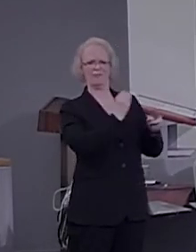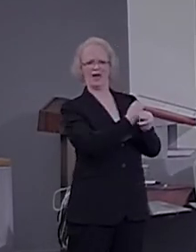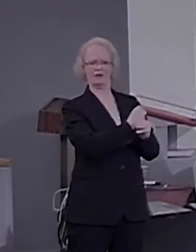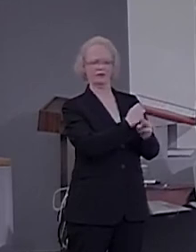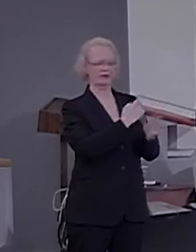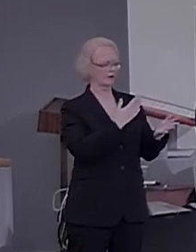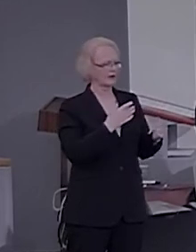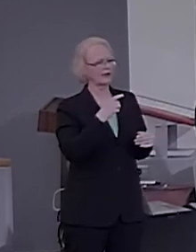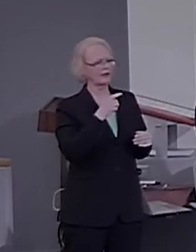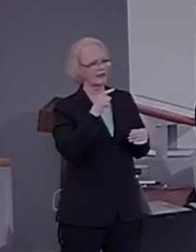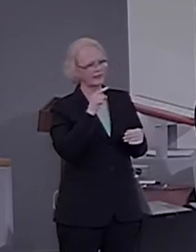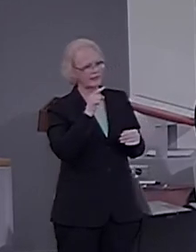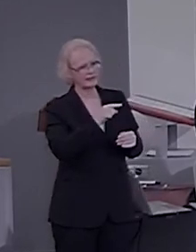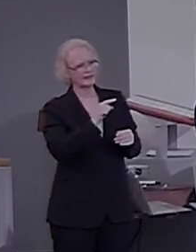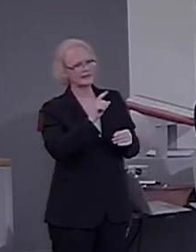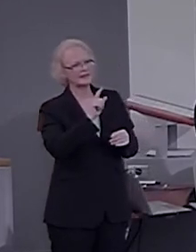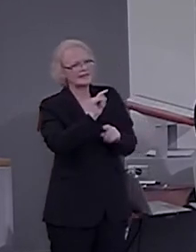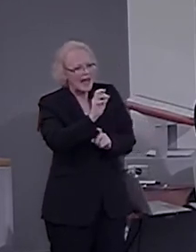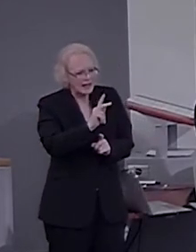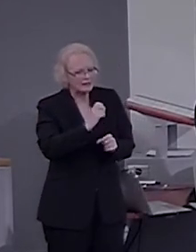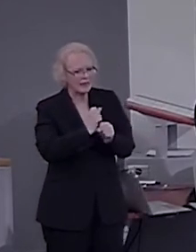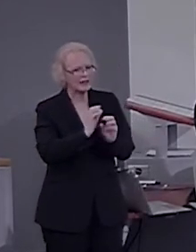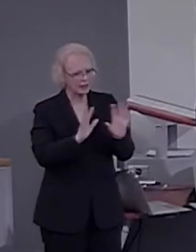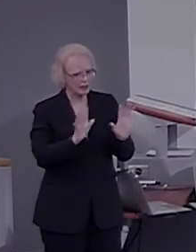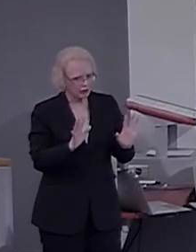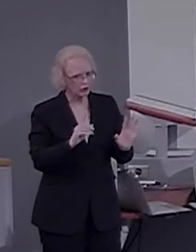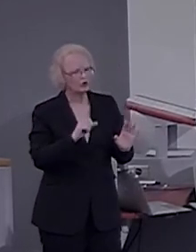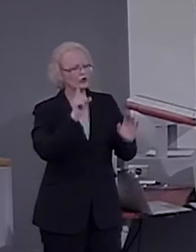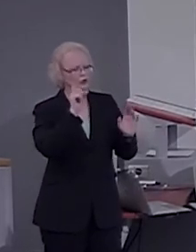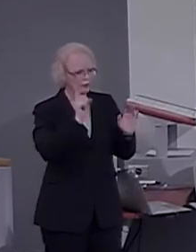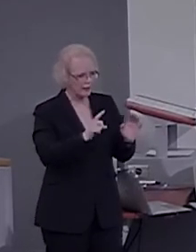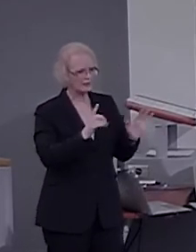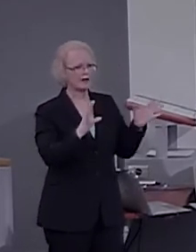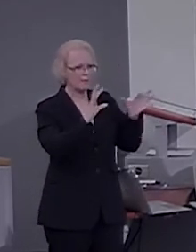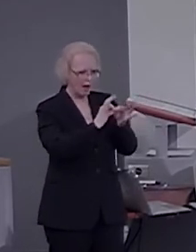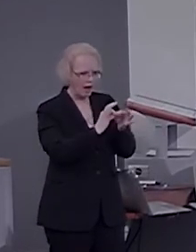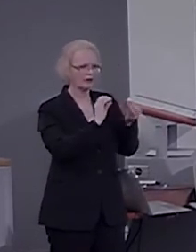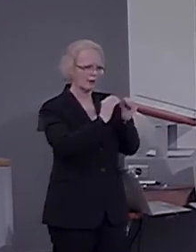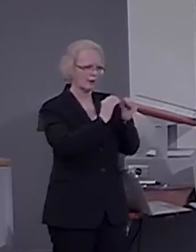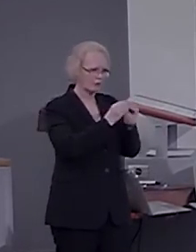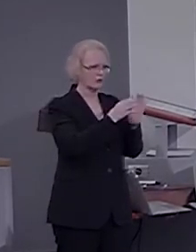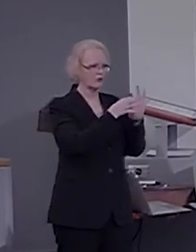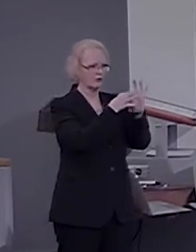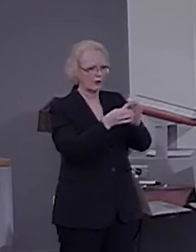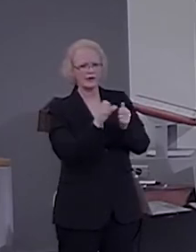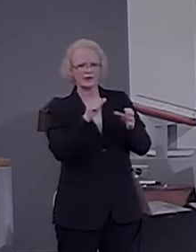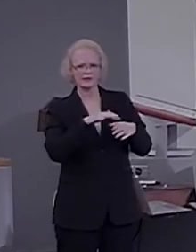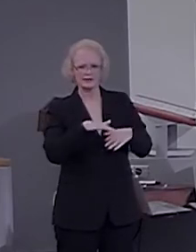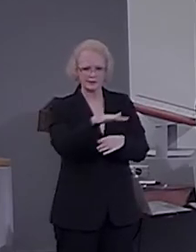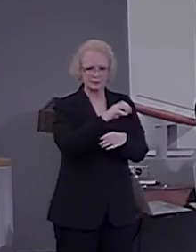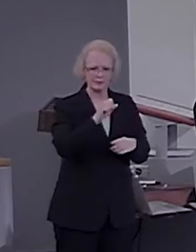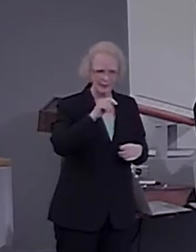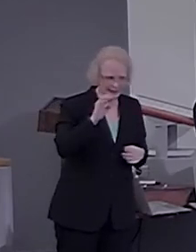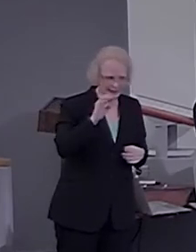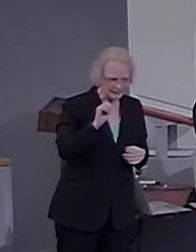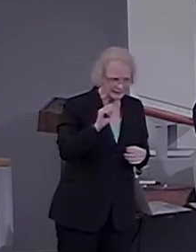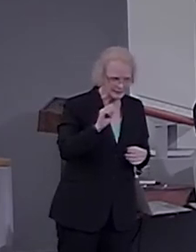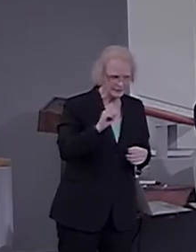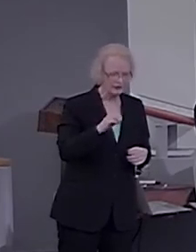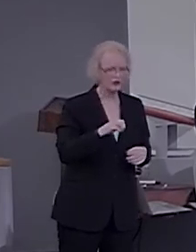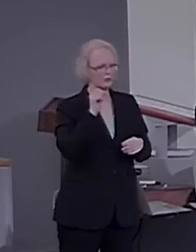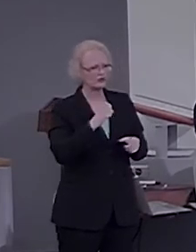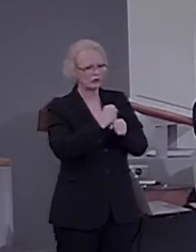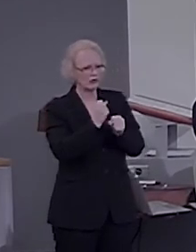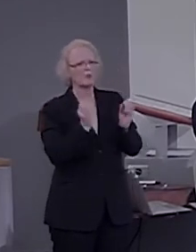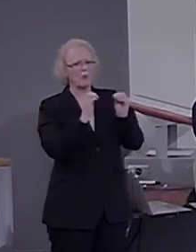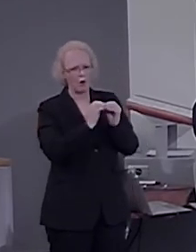tasks make it clear that you have to combine number also with space concepts and create these more complex